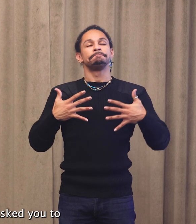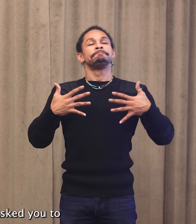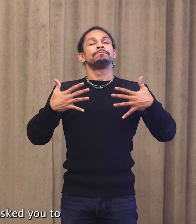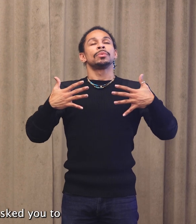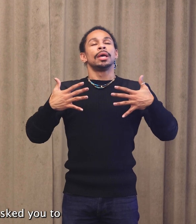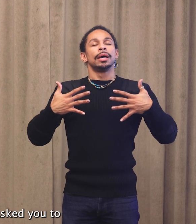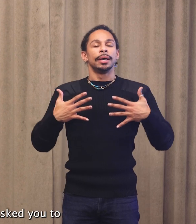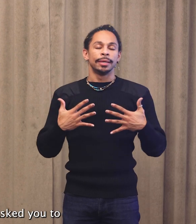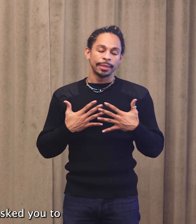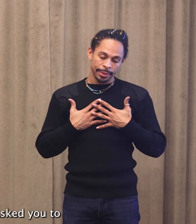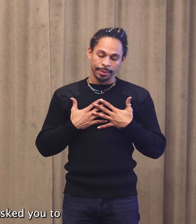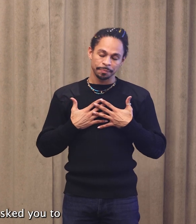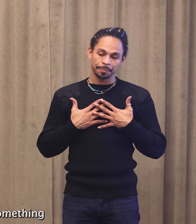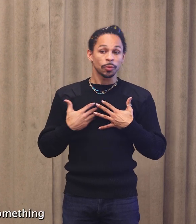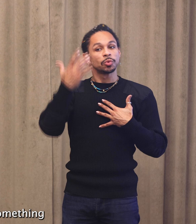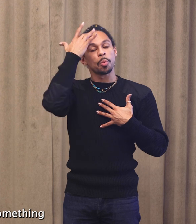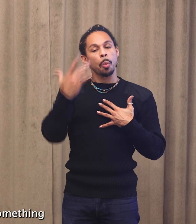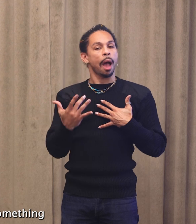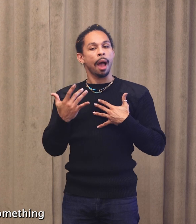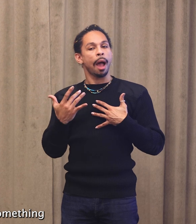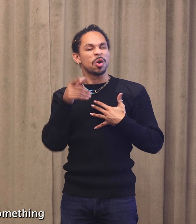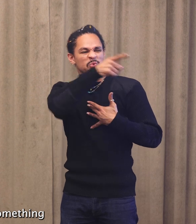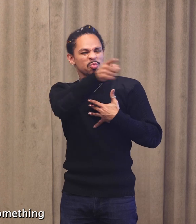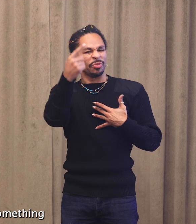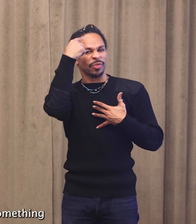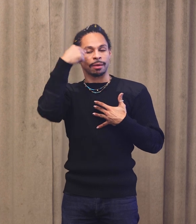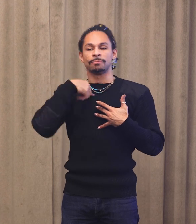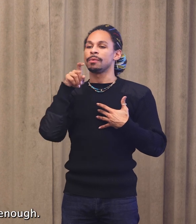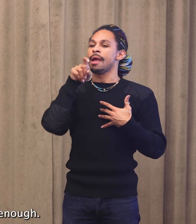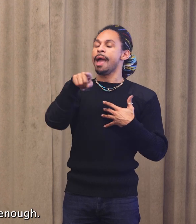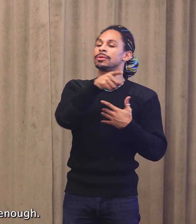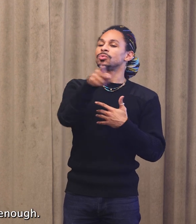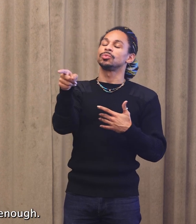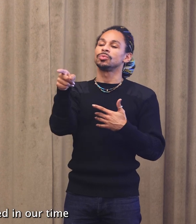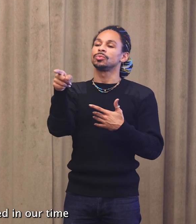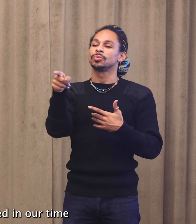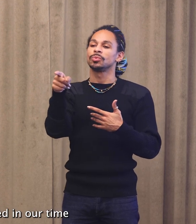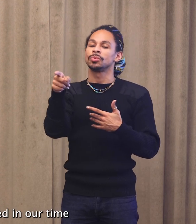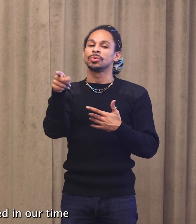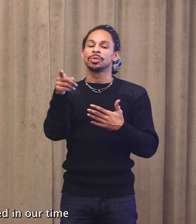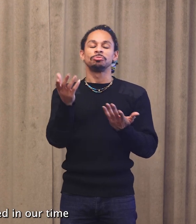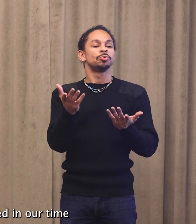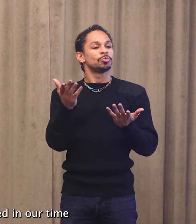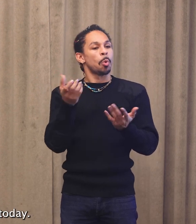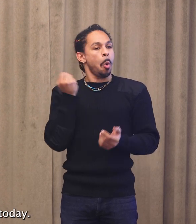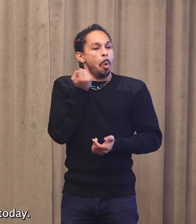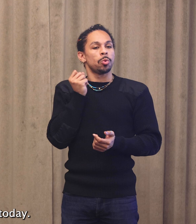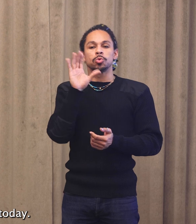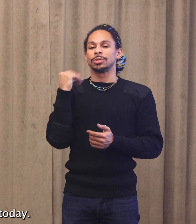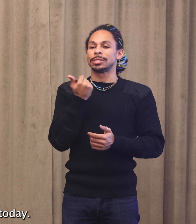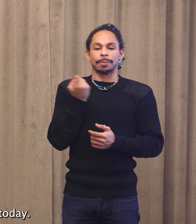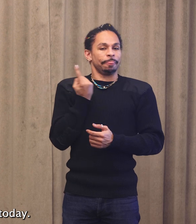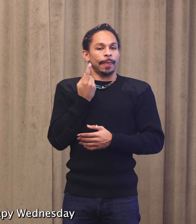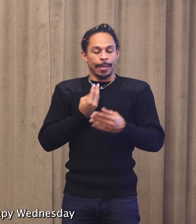Could why have I asked you to hold you as something? You're not enough. You're not allowed throughout our time together